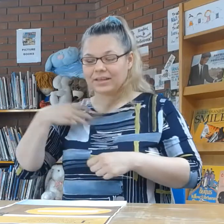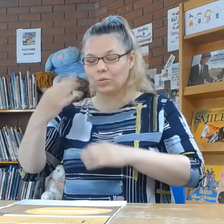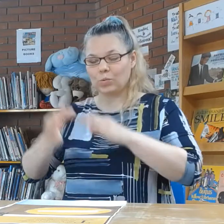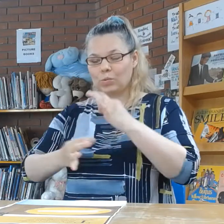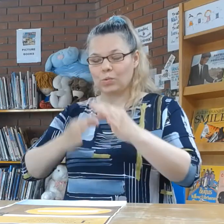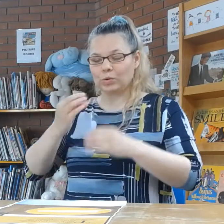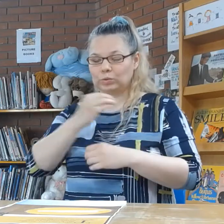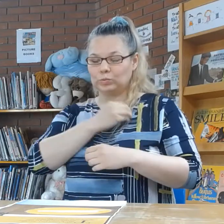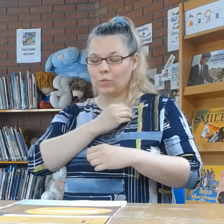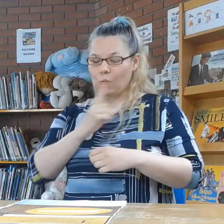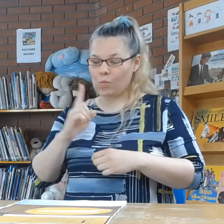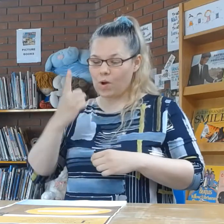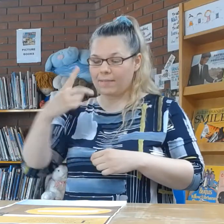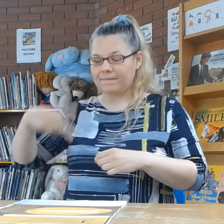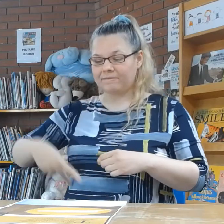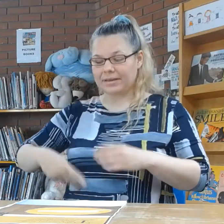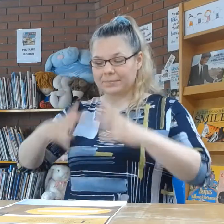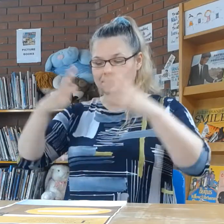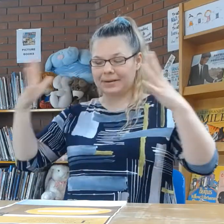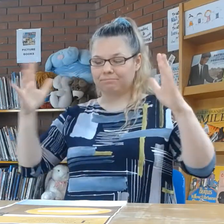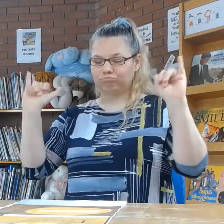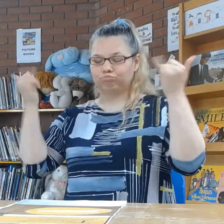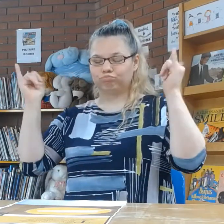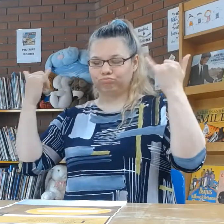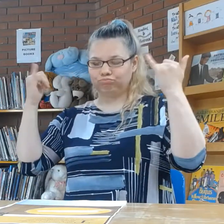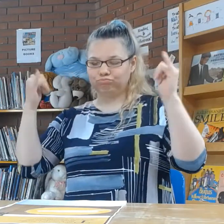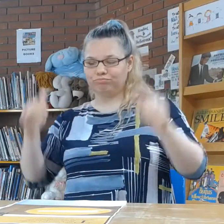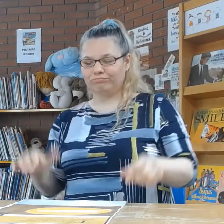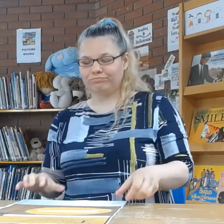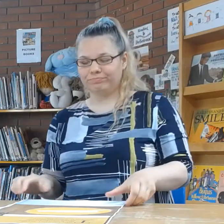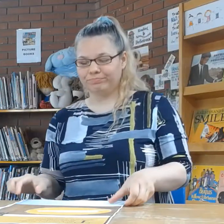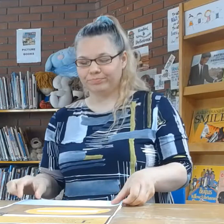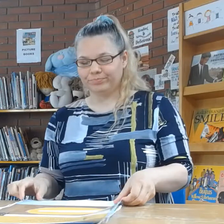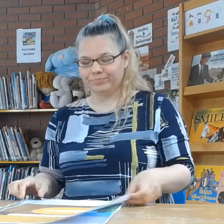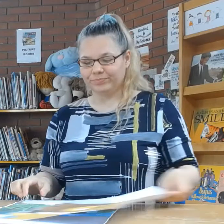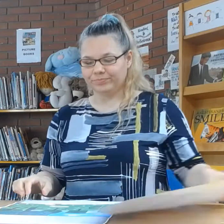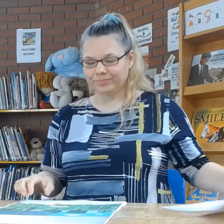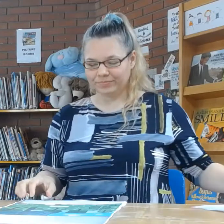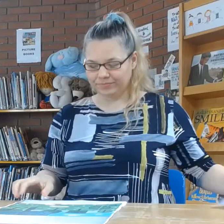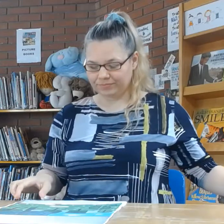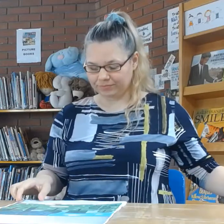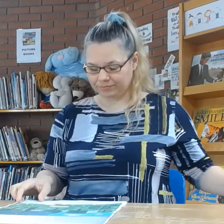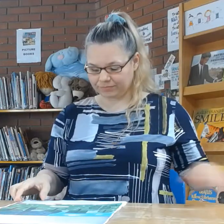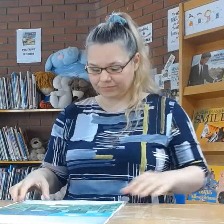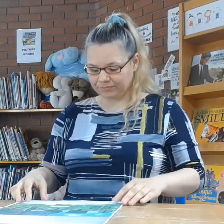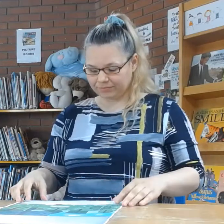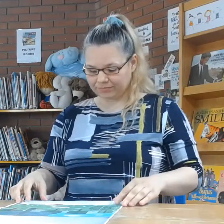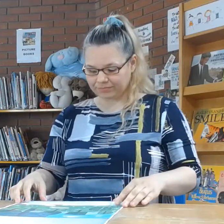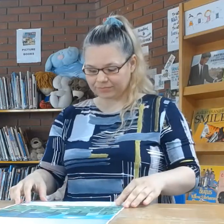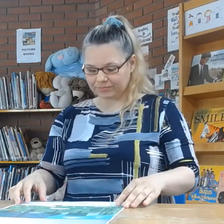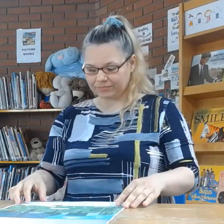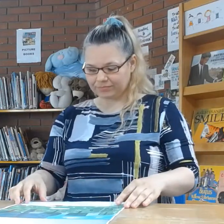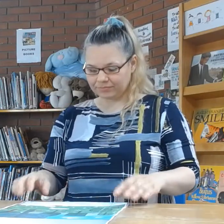birthday and there was going to be a very big party.